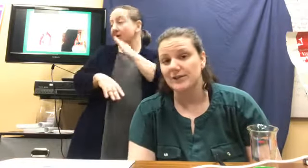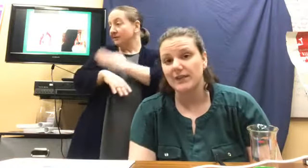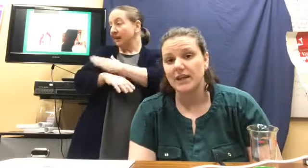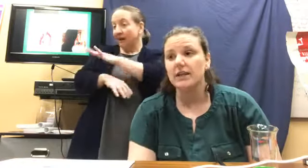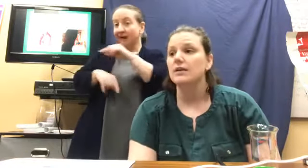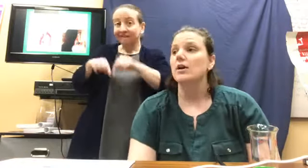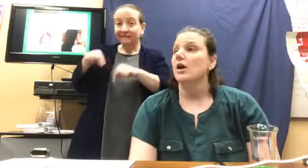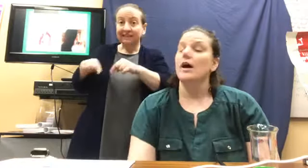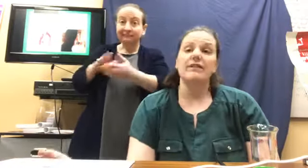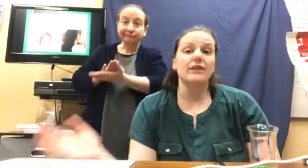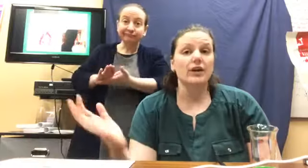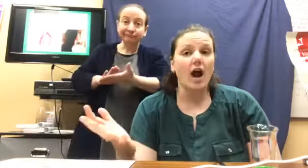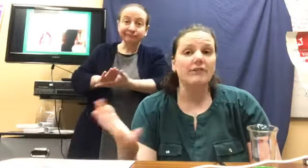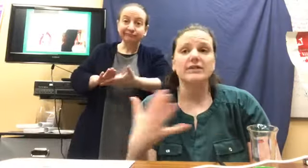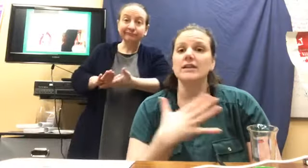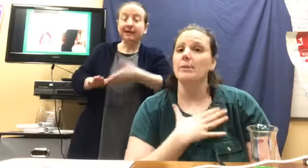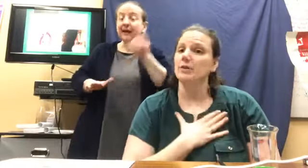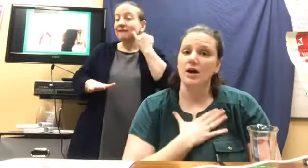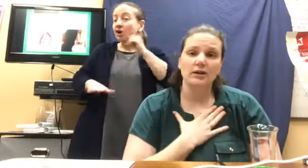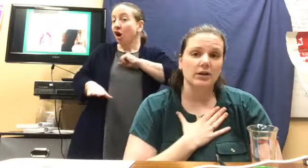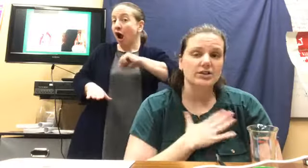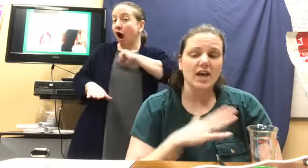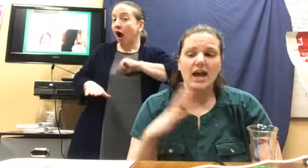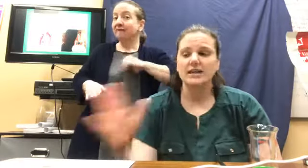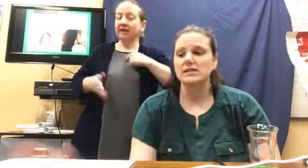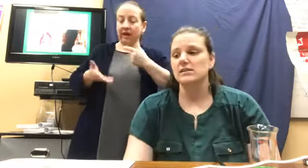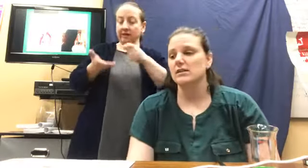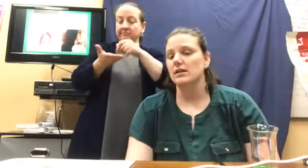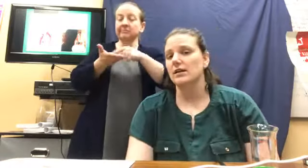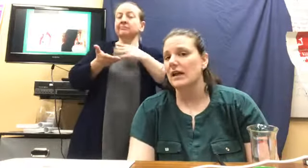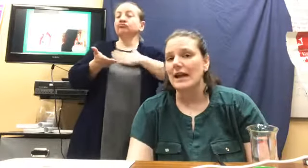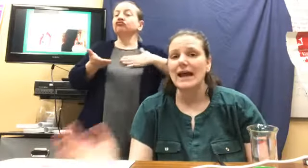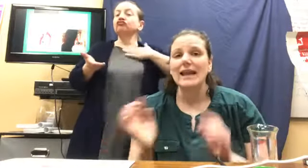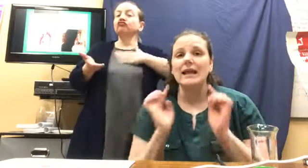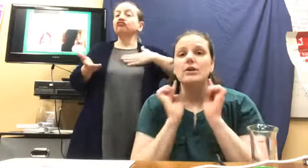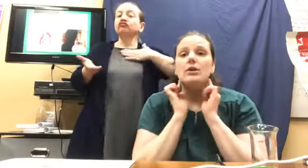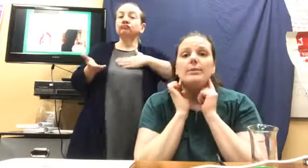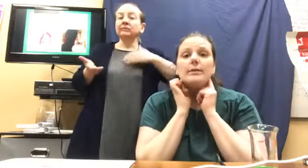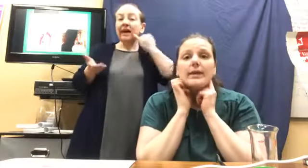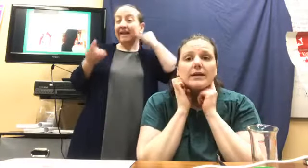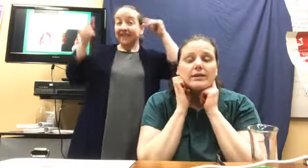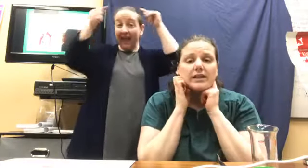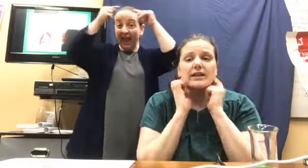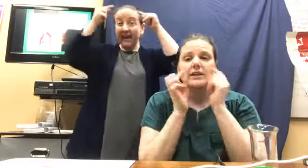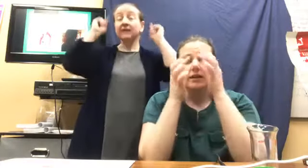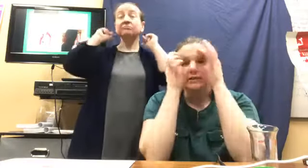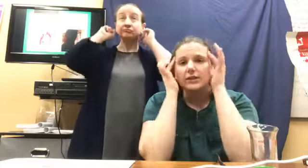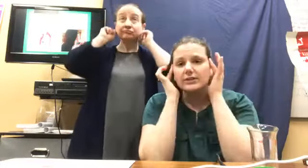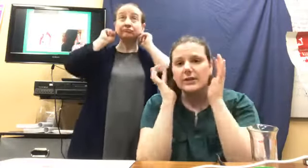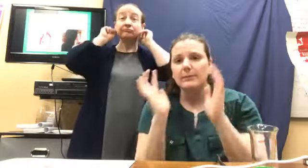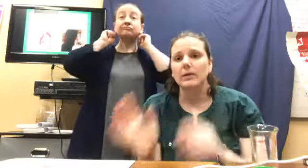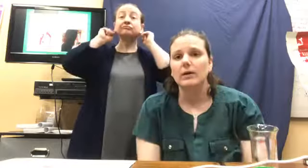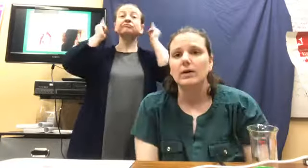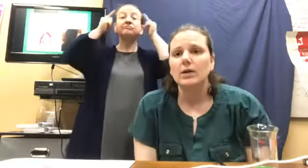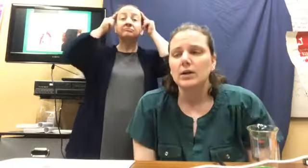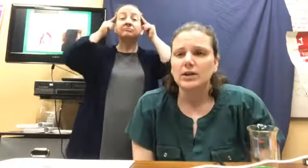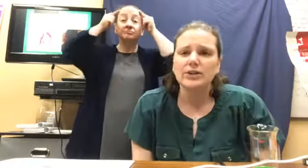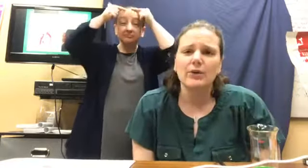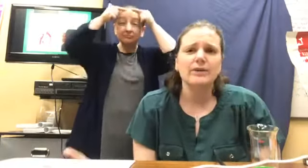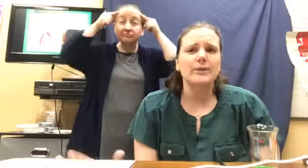feet. If they're coughing, I put on her chest. You got a headache. You could put it behind your ears, on your temple. You don't really want